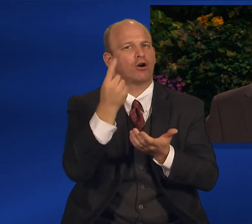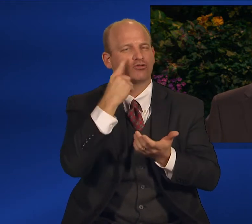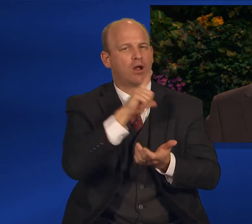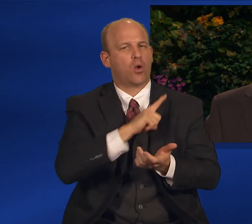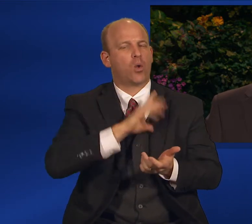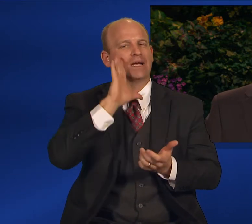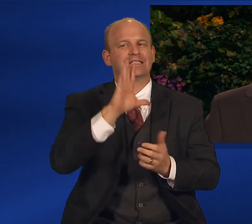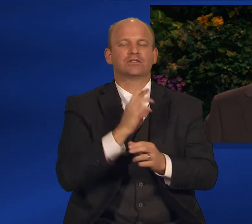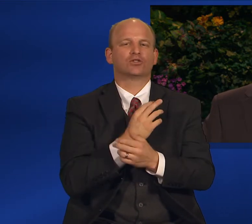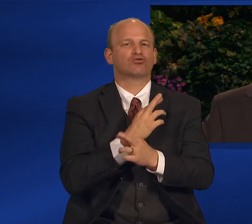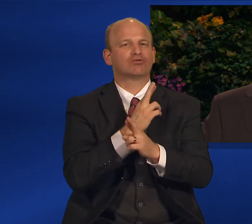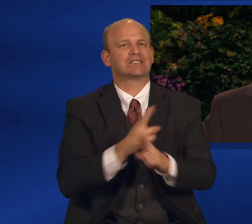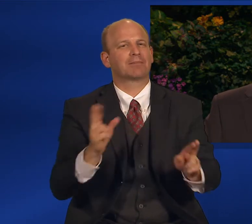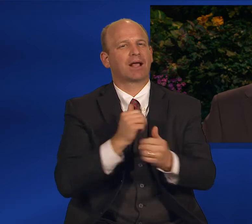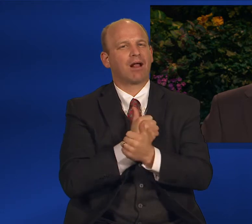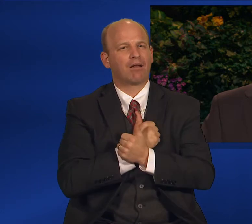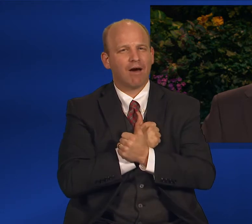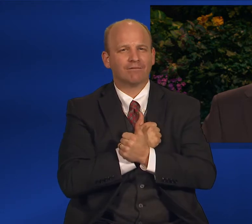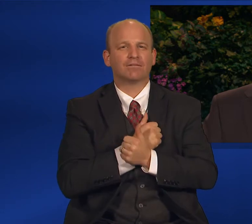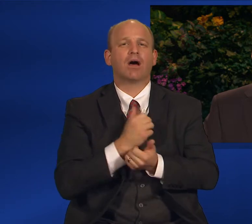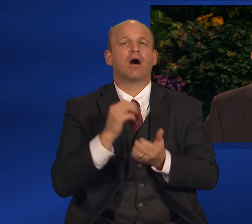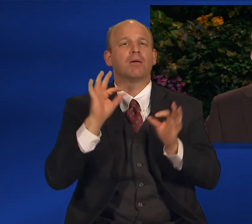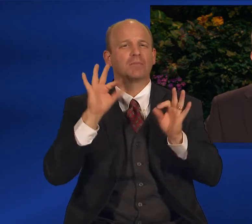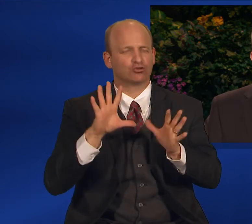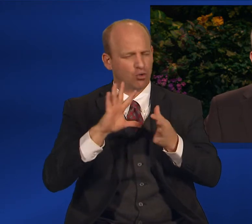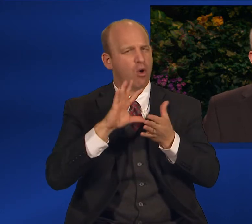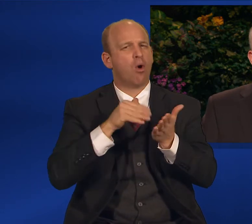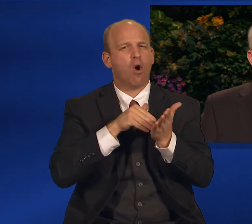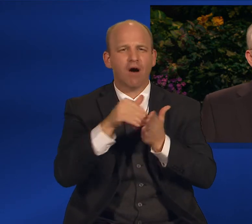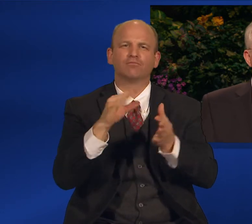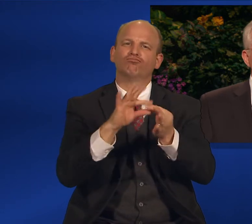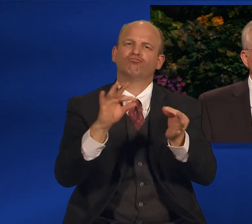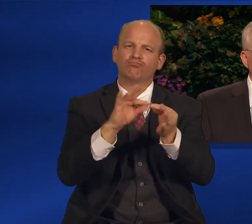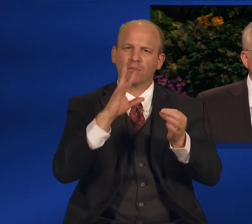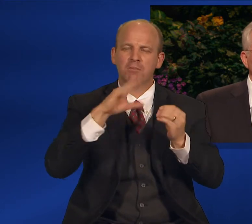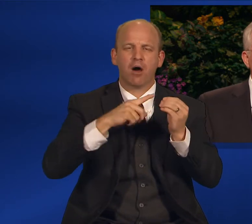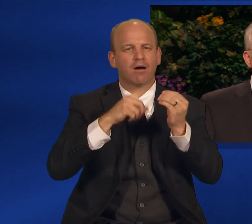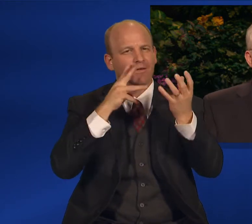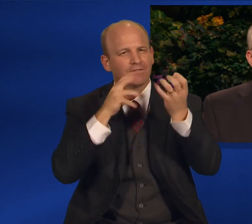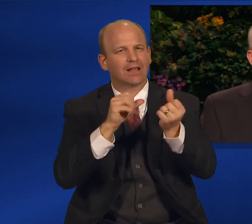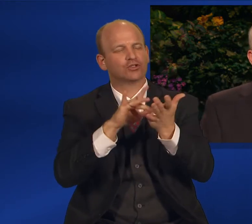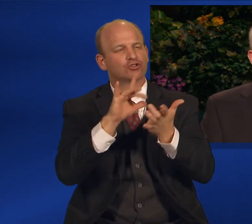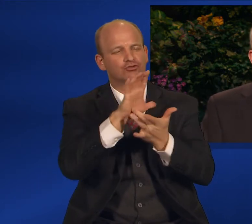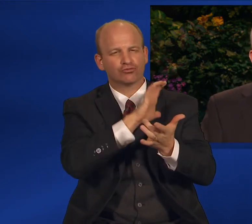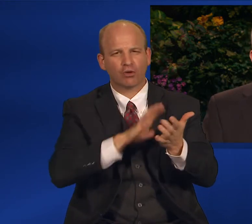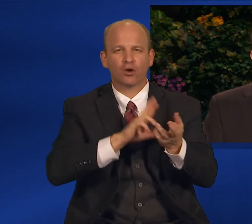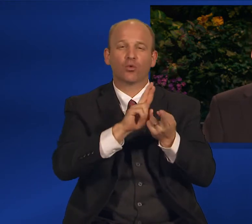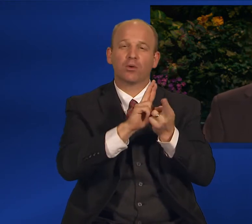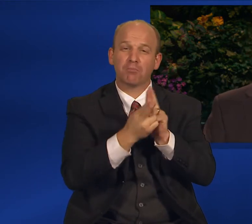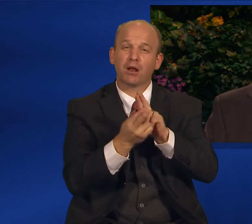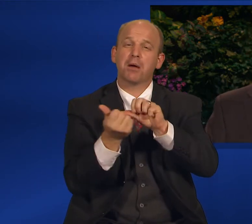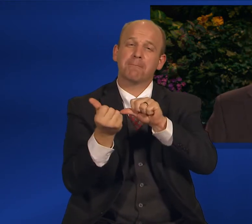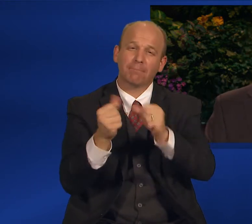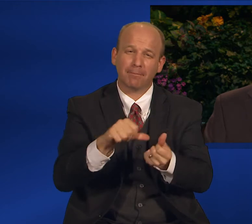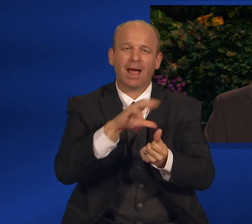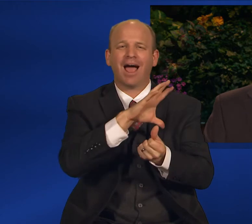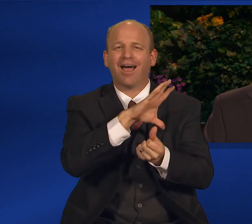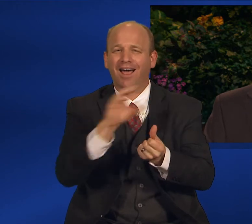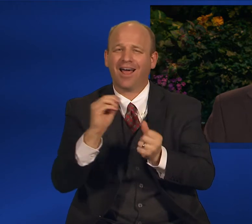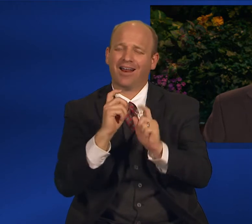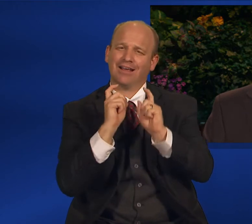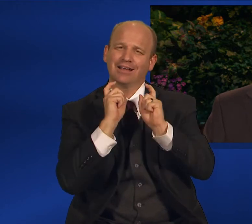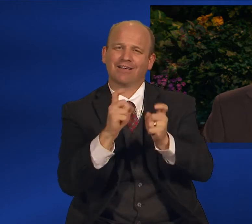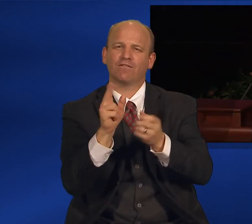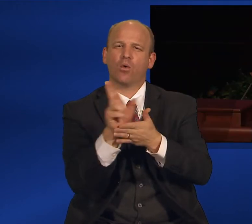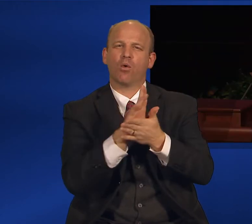Christ, repentance, baptism, and the gift of the Holy Ghost, opening the way to spiritual rebirth and redemption.